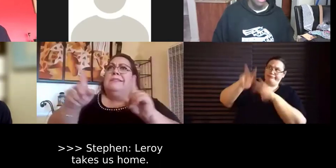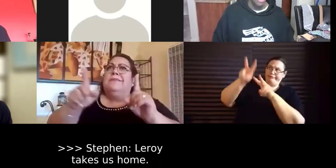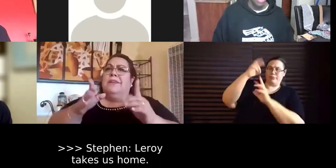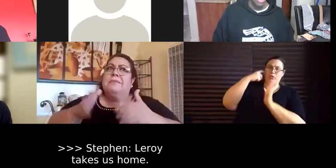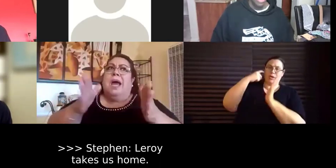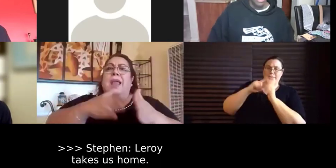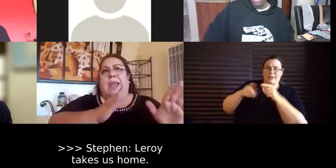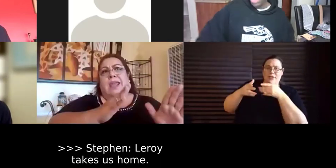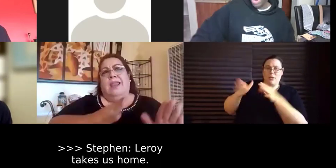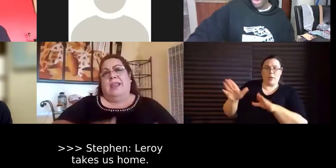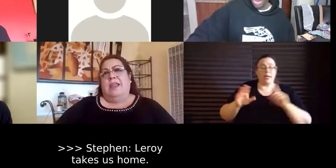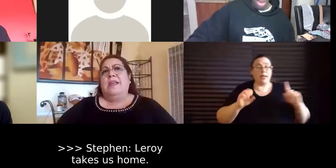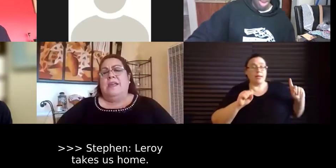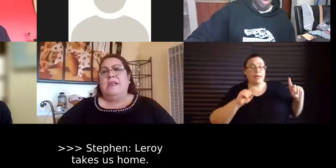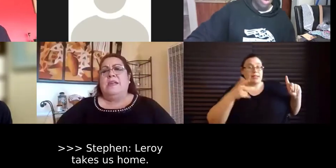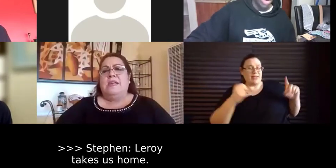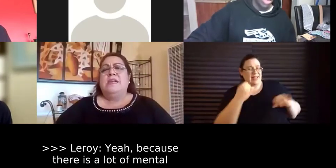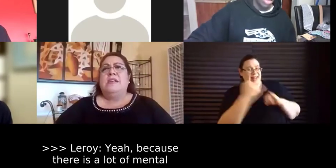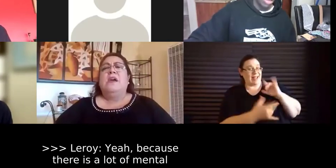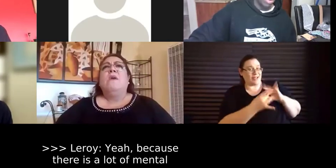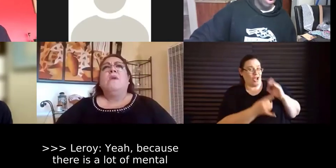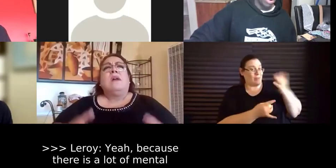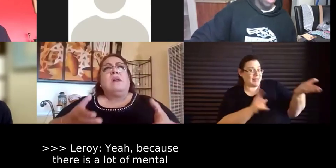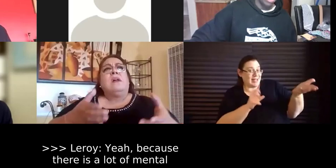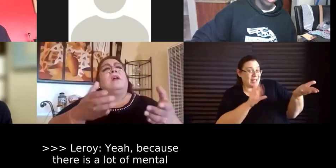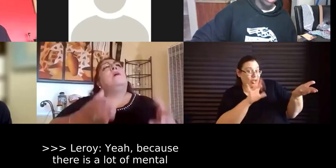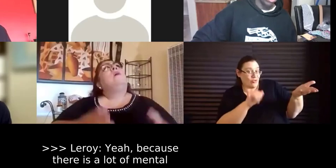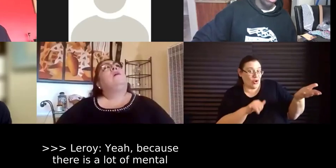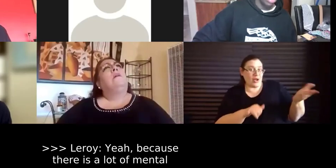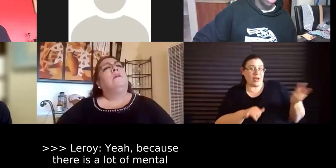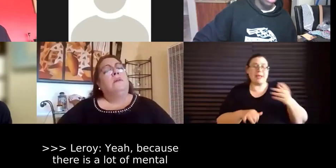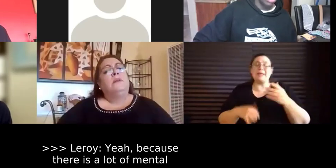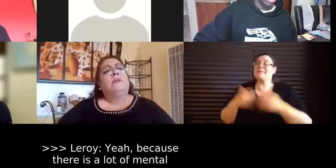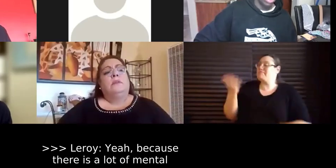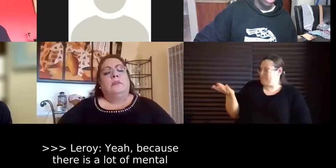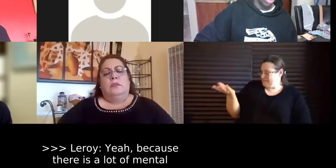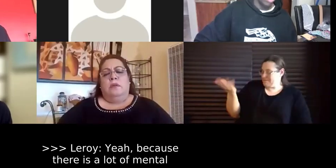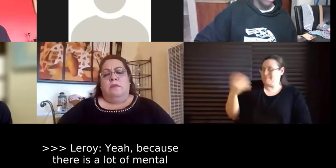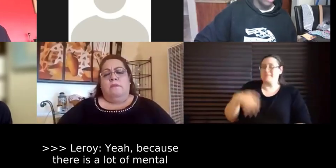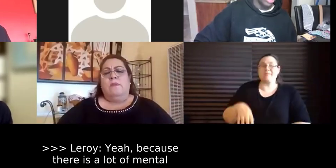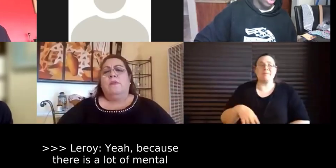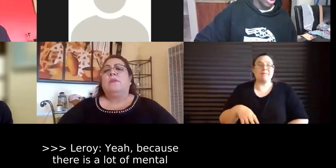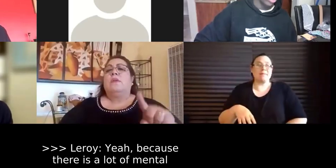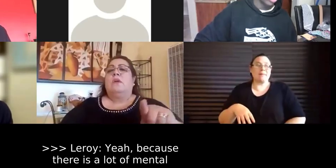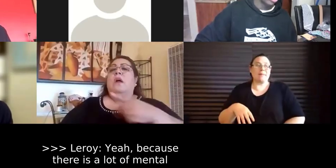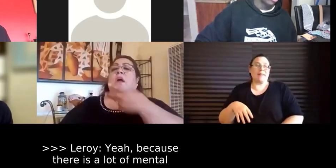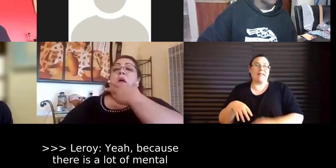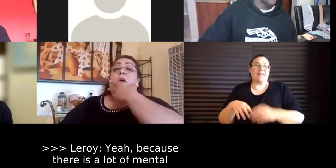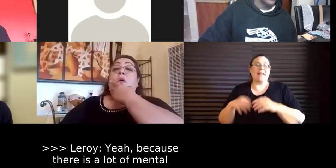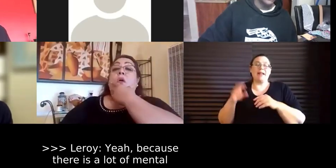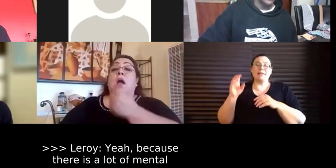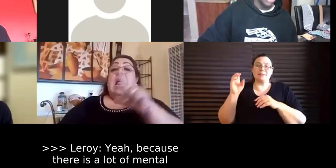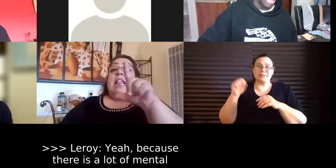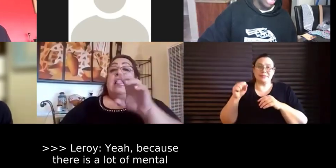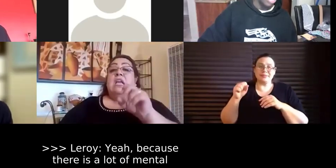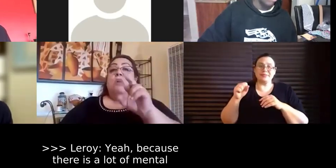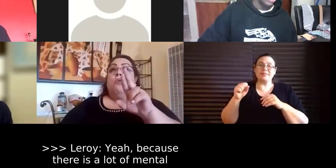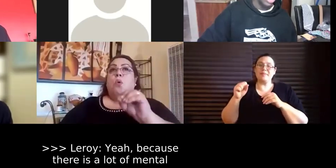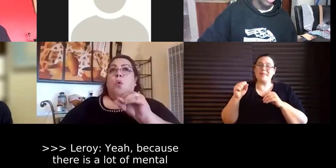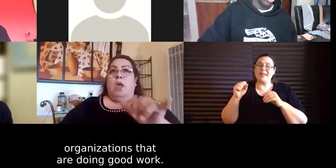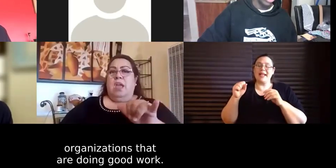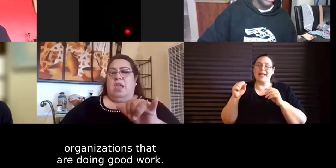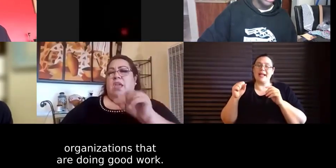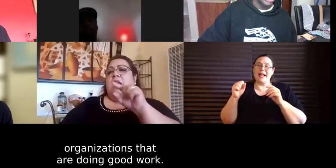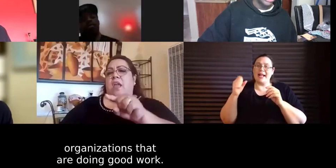know i take us home yeah you know i want to leave you off because you know we're talking about mental health but there's a lot of